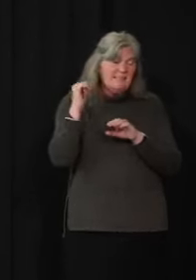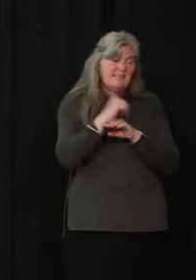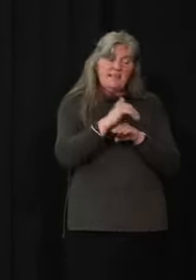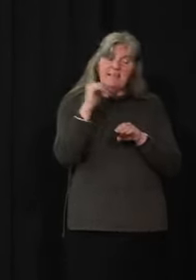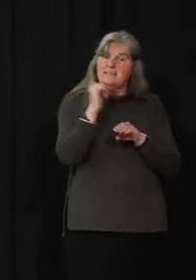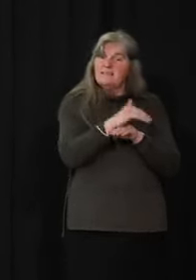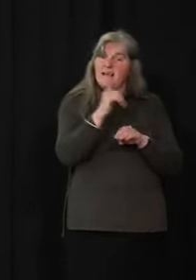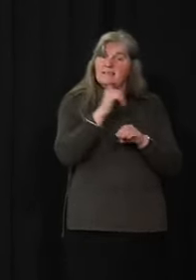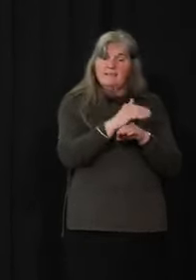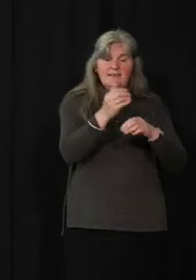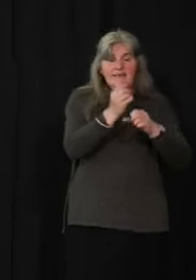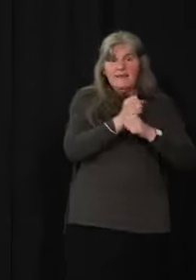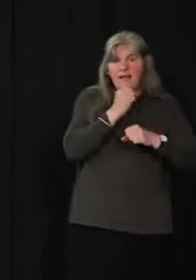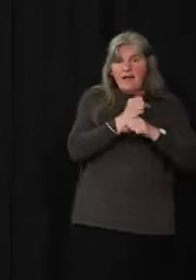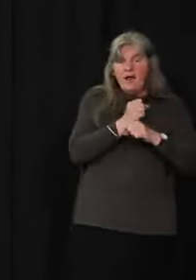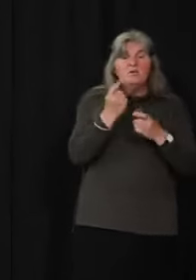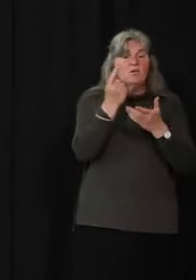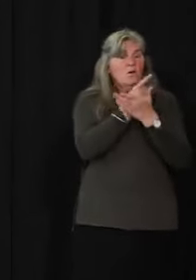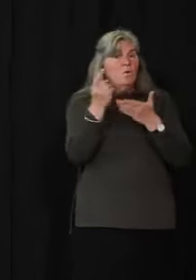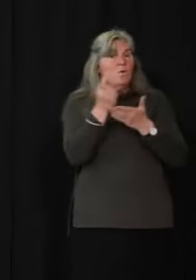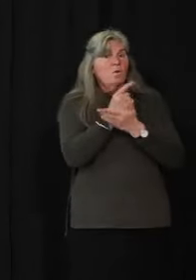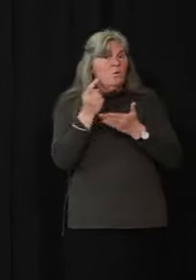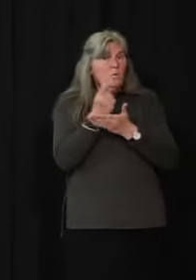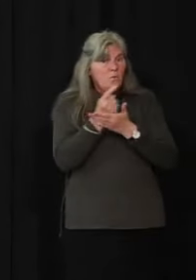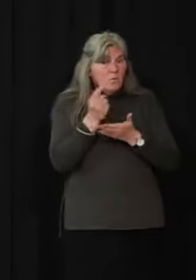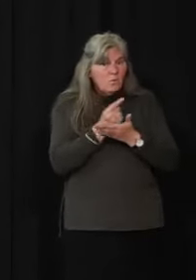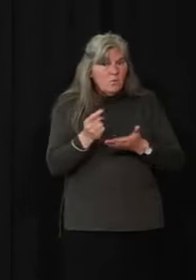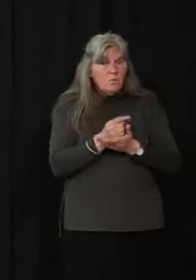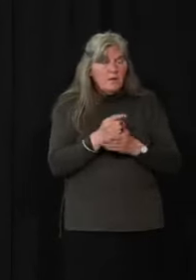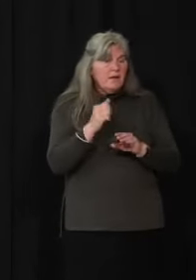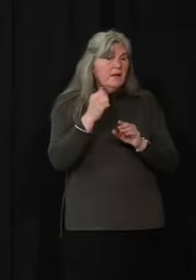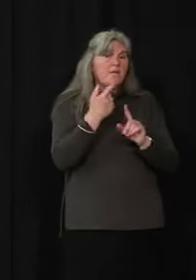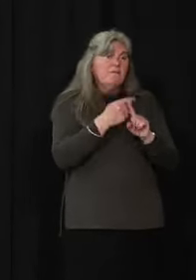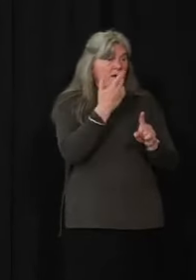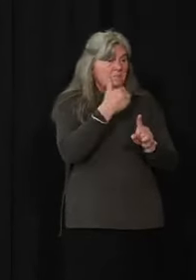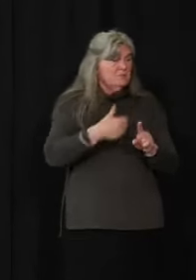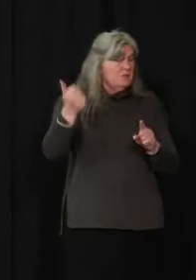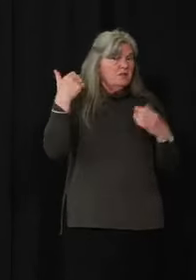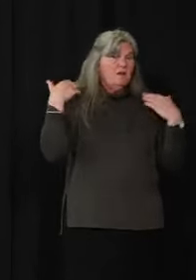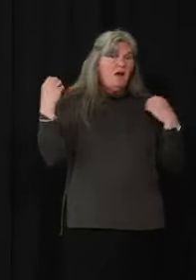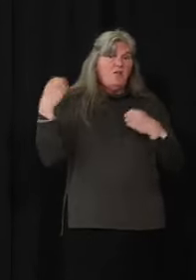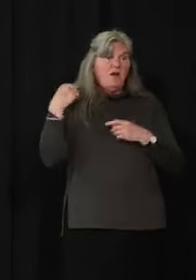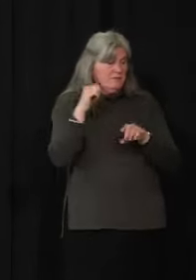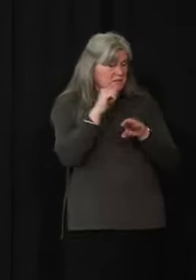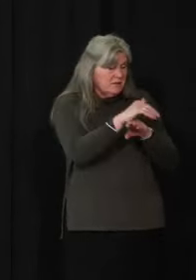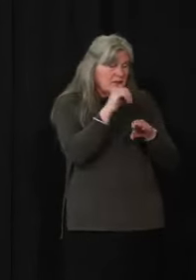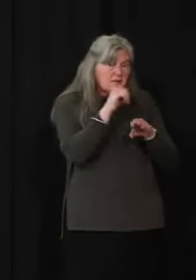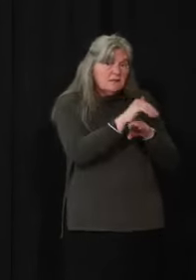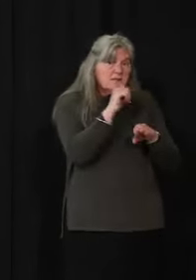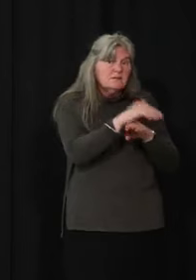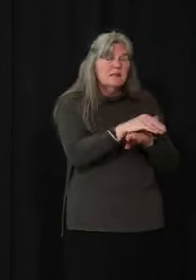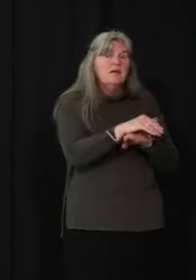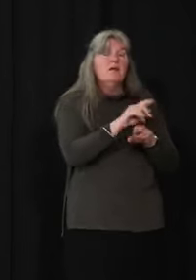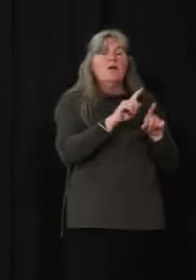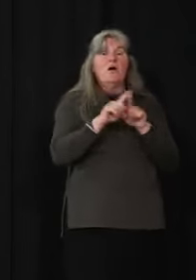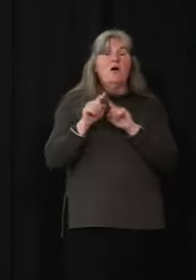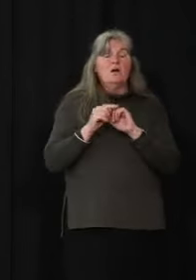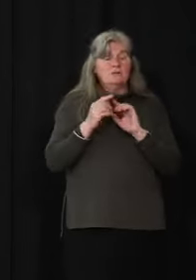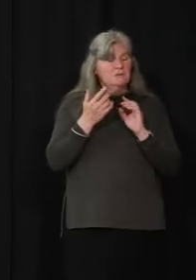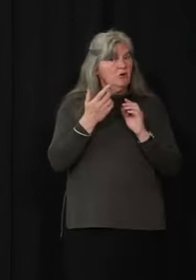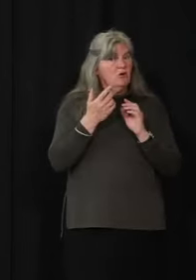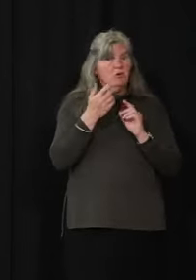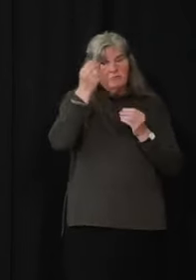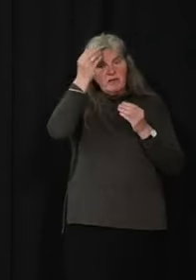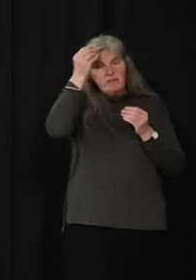They also receive weekly briefings from the Chief Medical Officer of Health. In addition, they have been provided briefings on various COVID